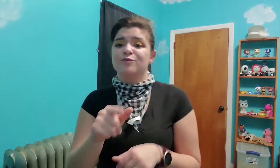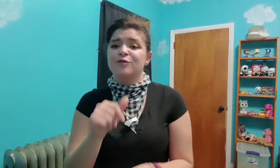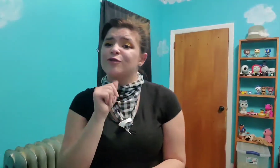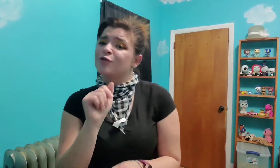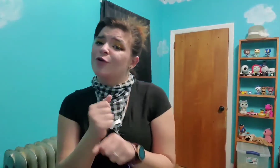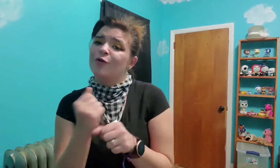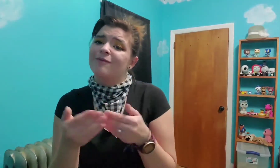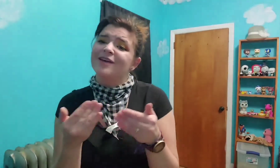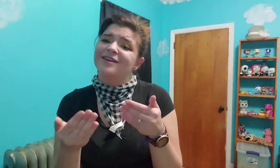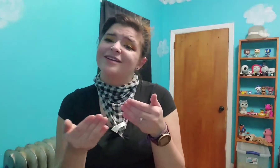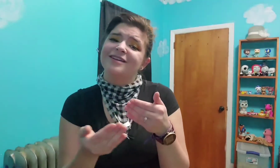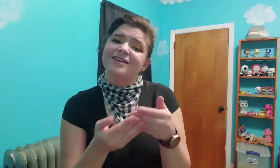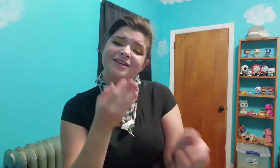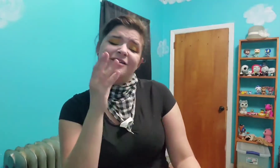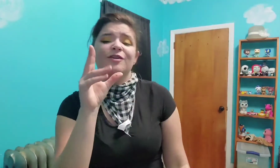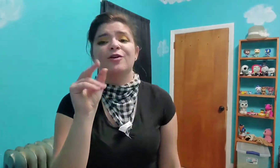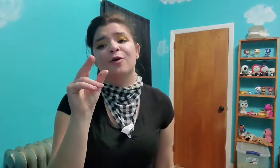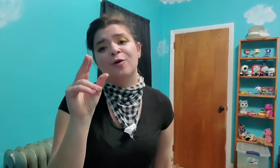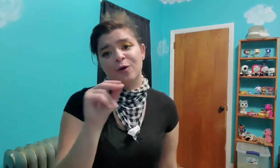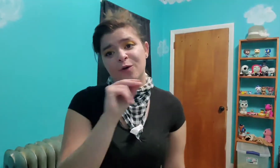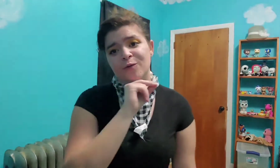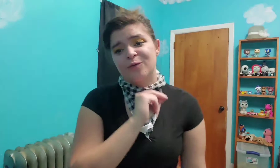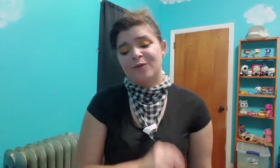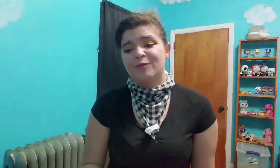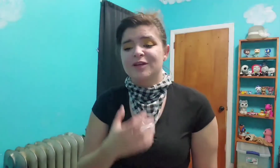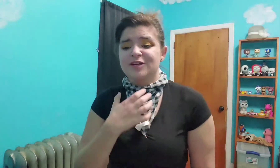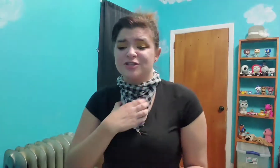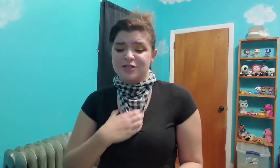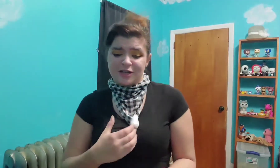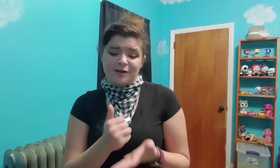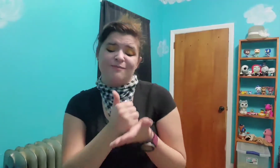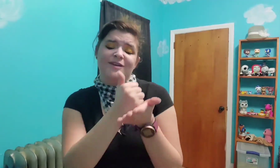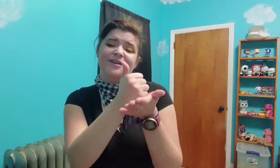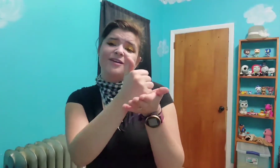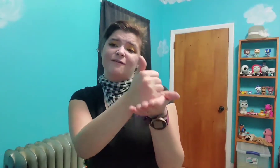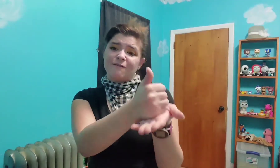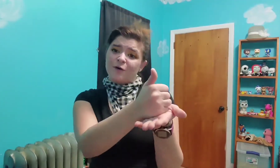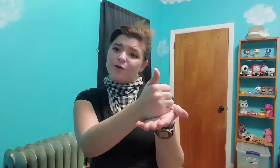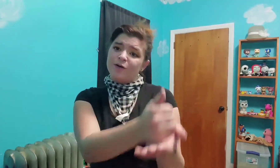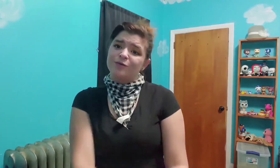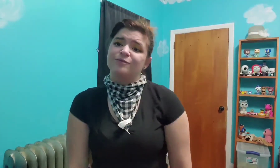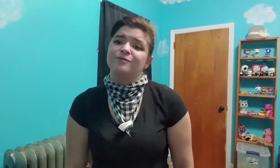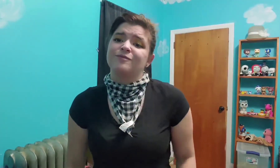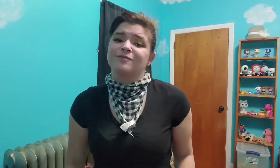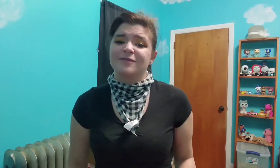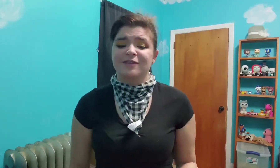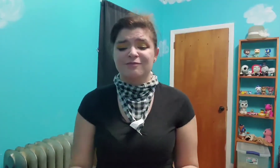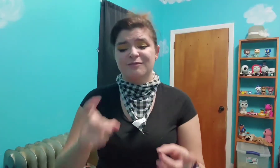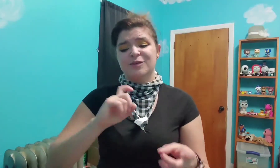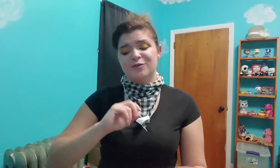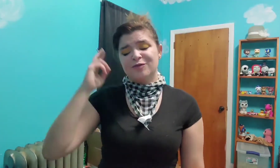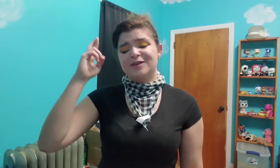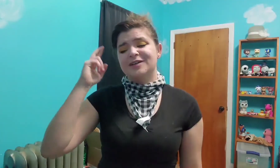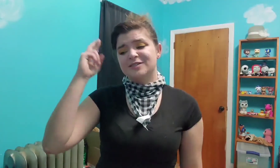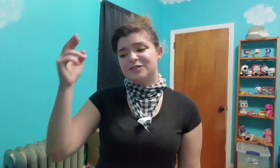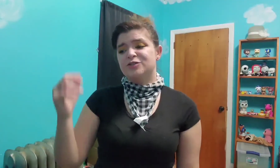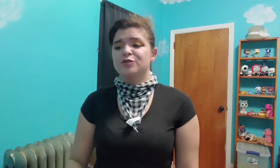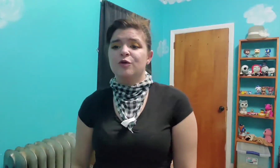You don't make it easy, no Wish I could be there for ya Give me a reason to